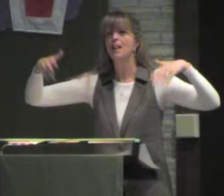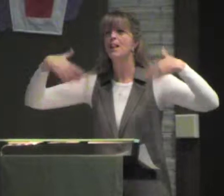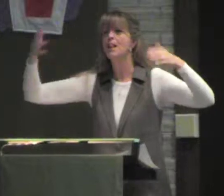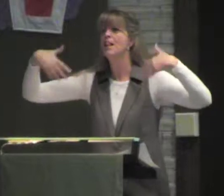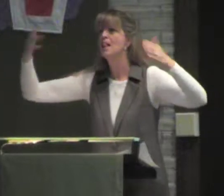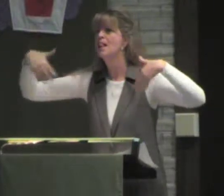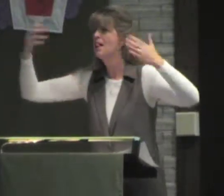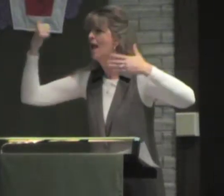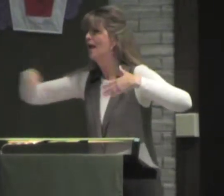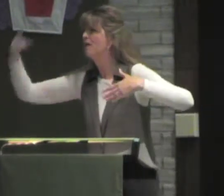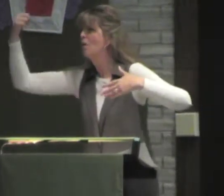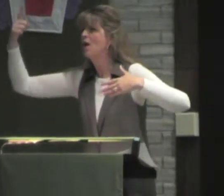Remember what it's called?